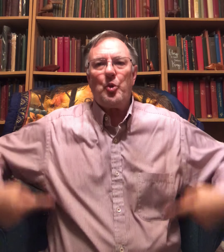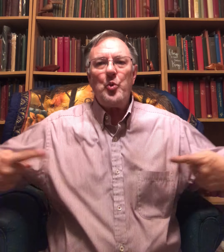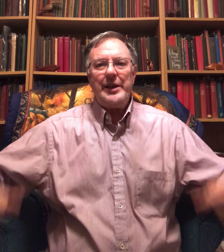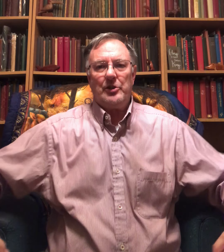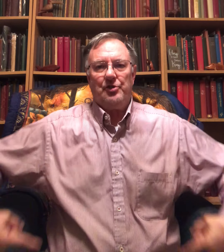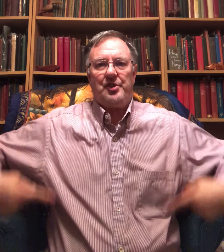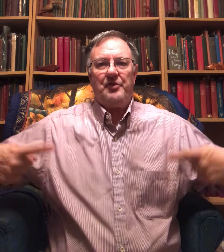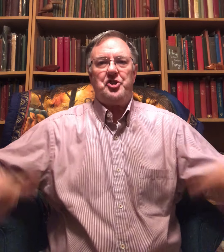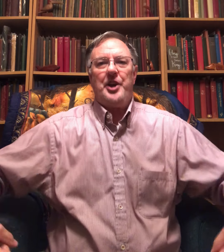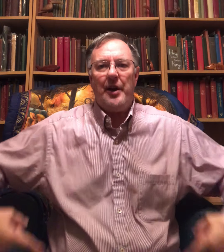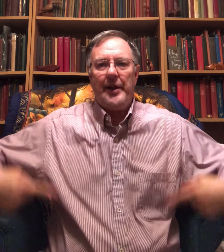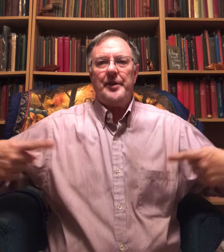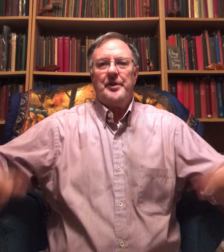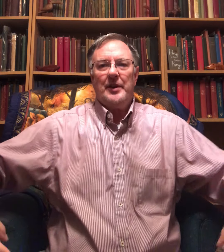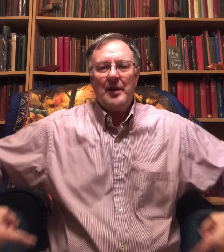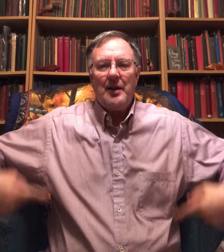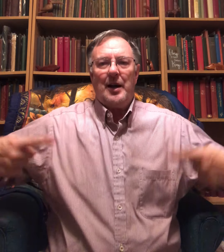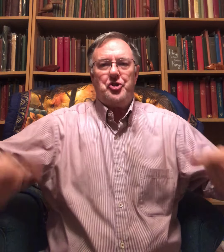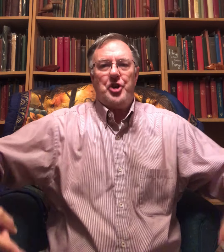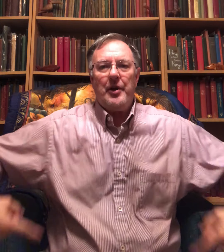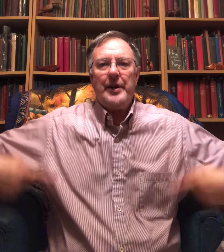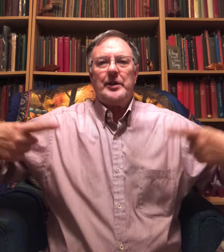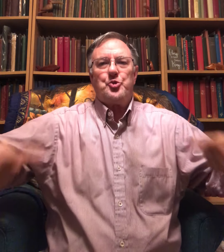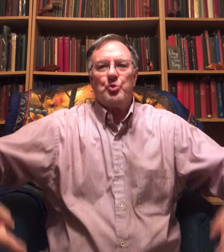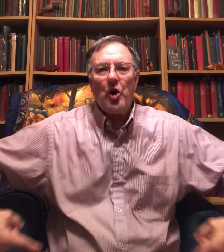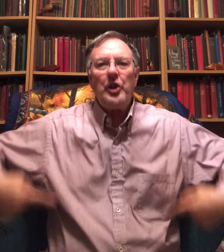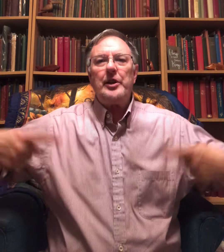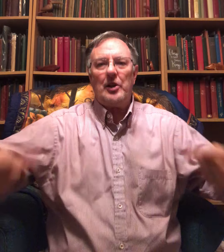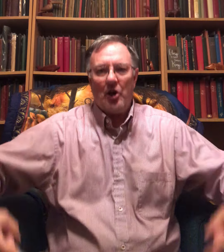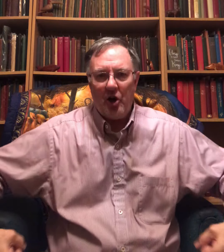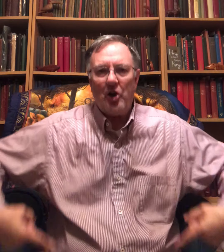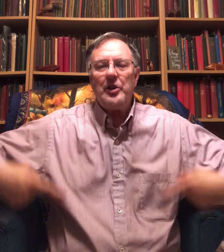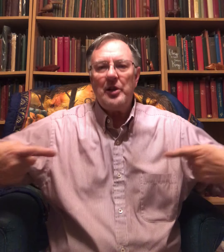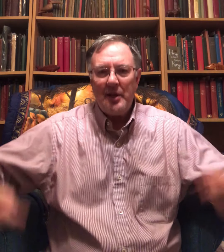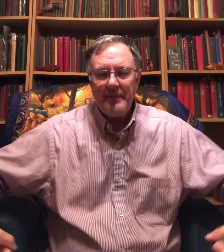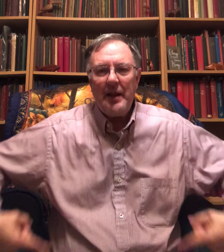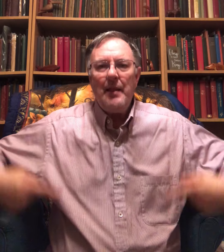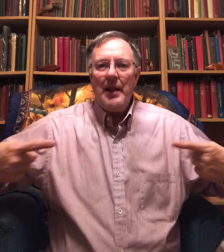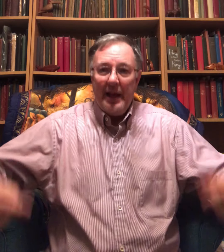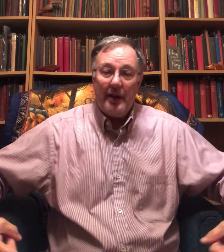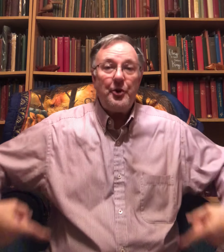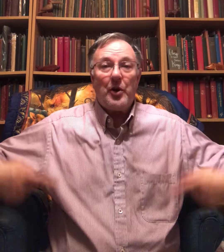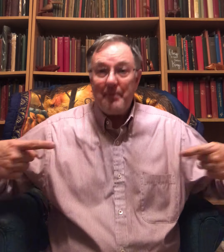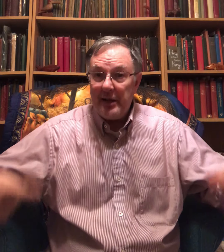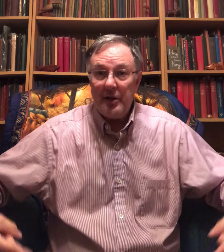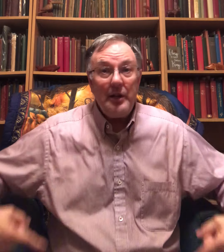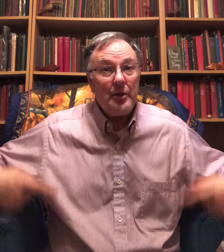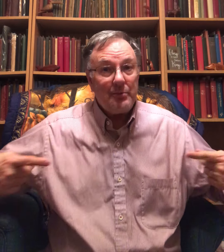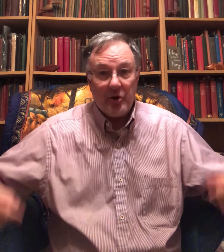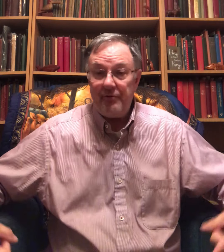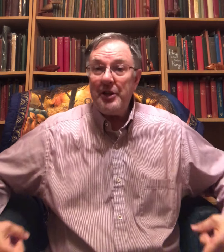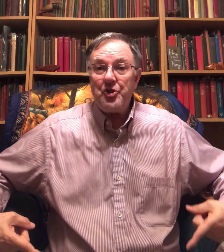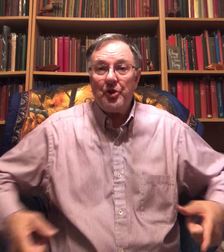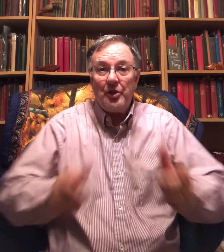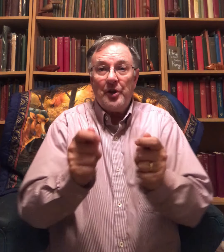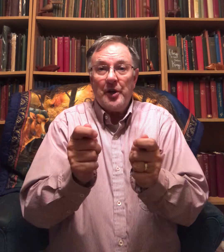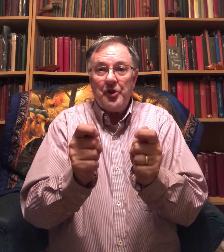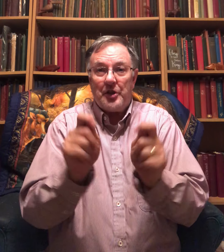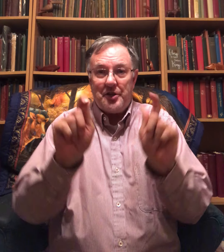the wheels of the chariot. A chariot is rolling along. If you want to be a little more visual, you could